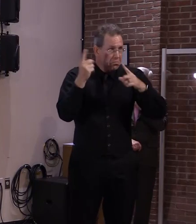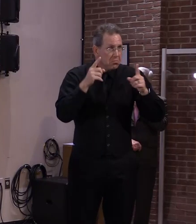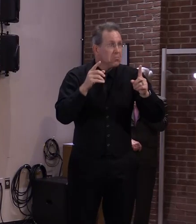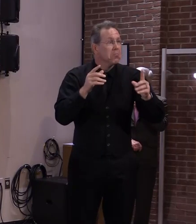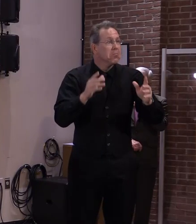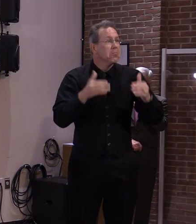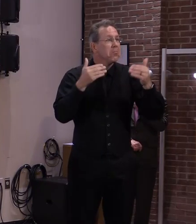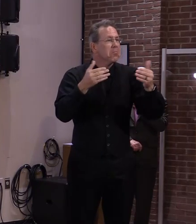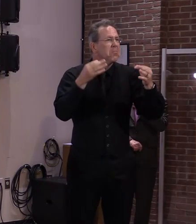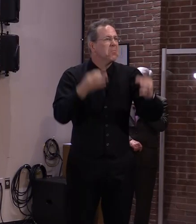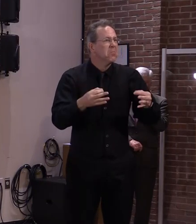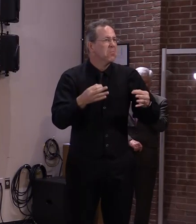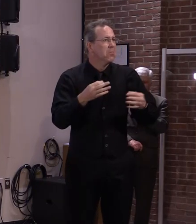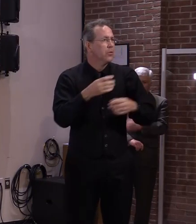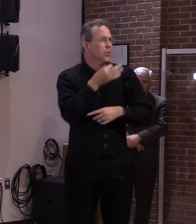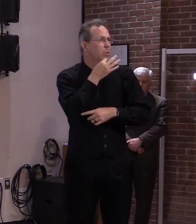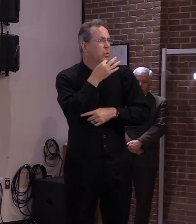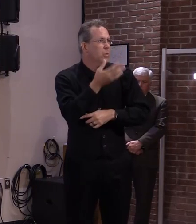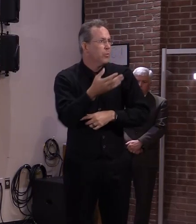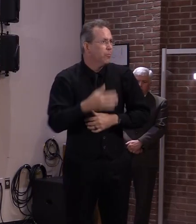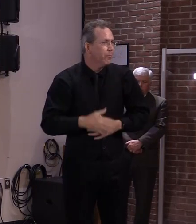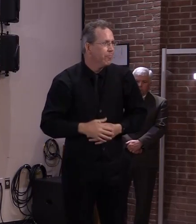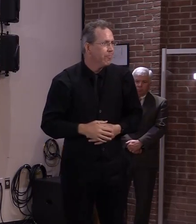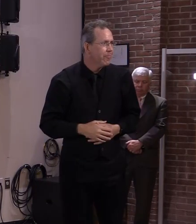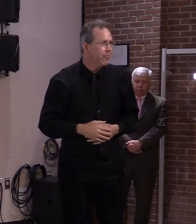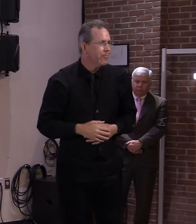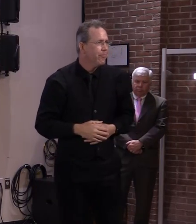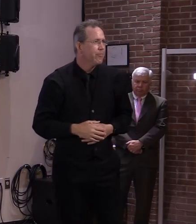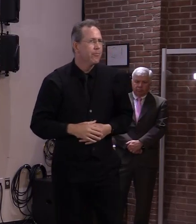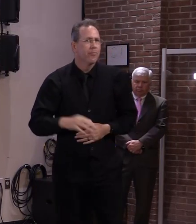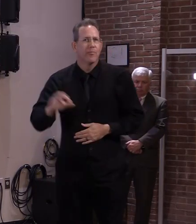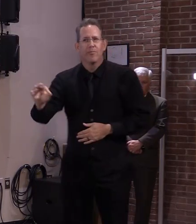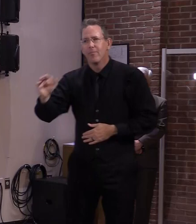Okay, very good. Thank you very much, as always. Appreciate it.